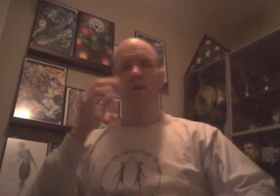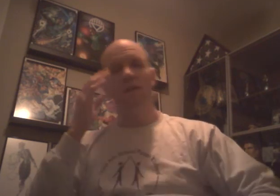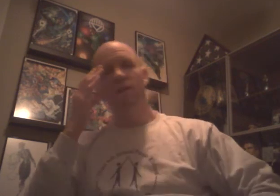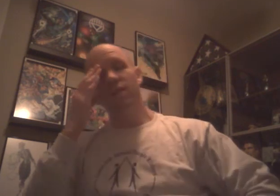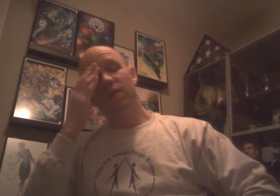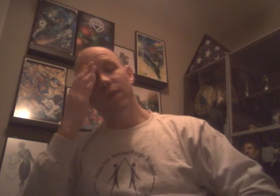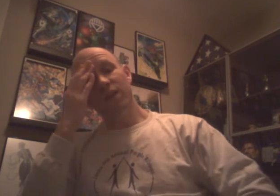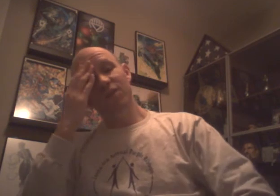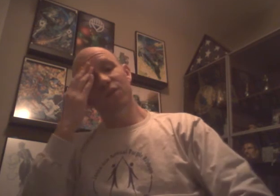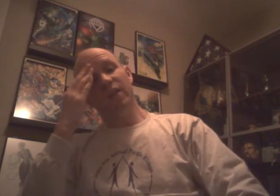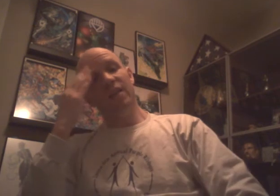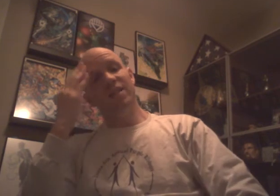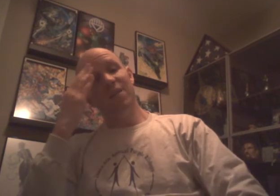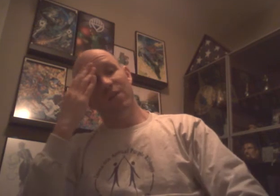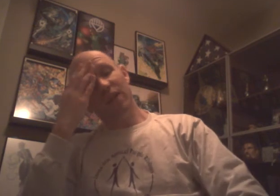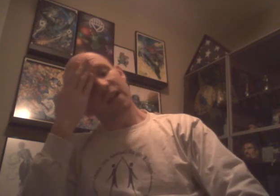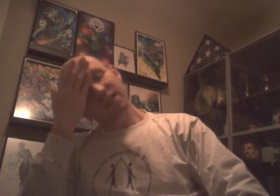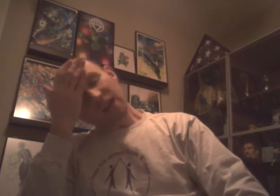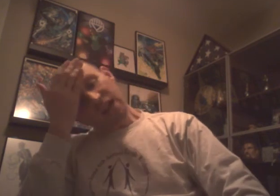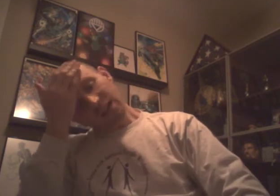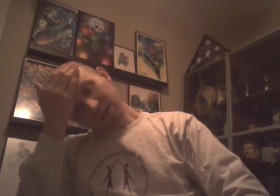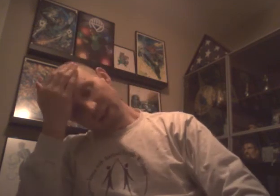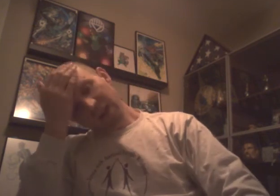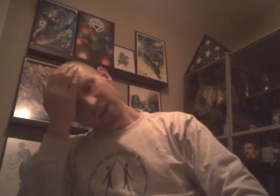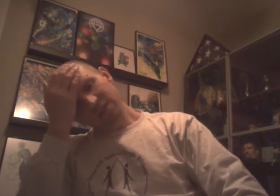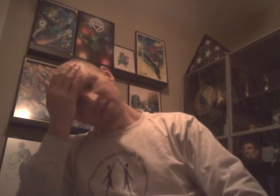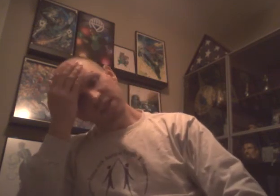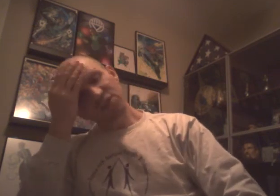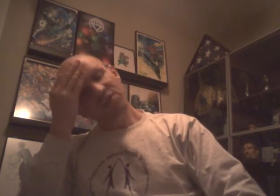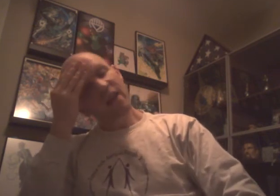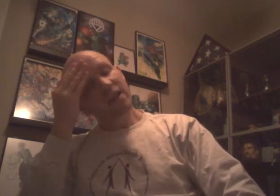The Bellas took on the team of Oxana and Alicia Fox.